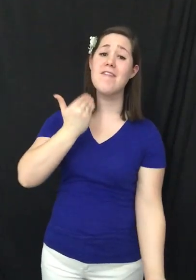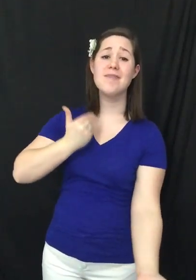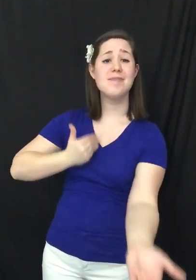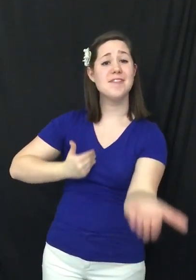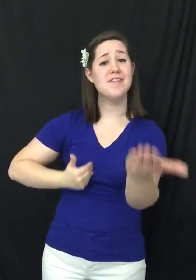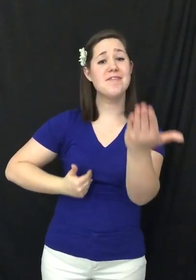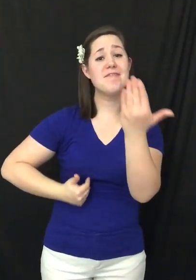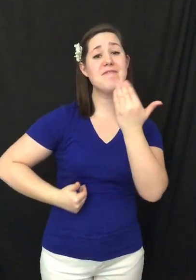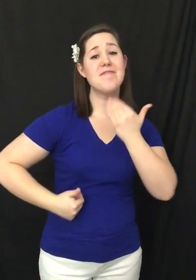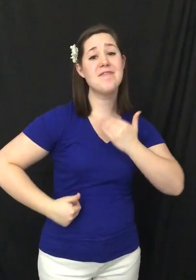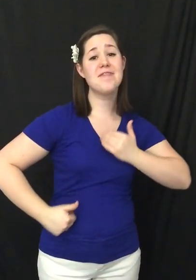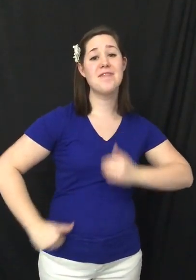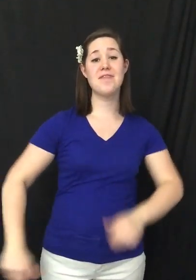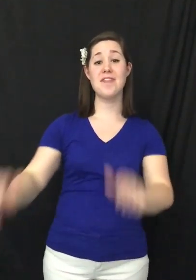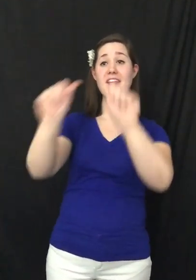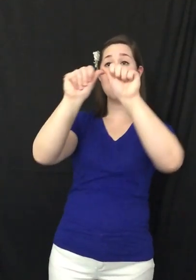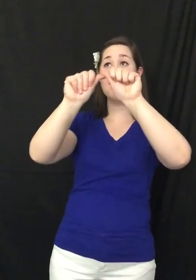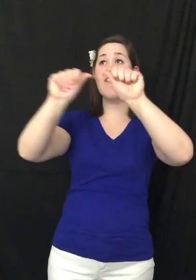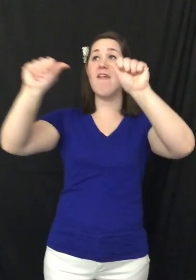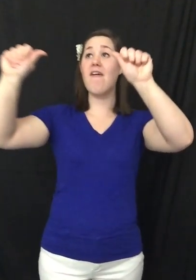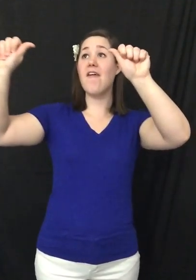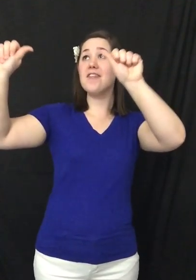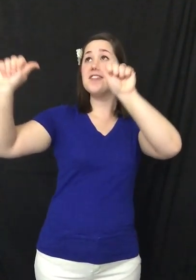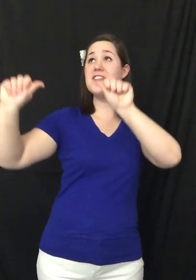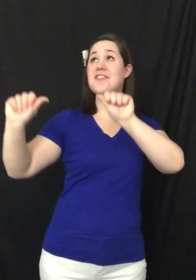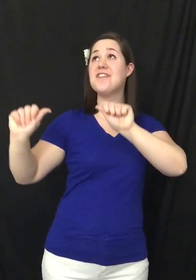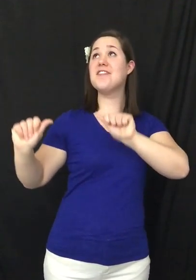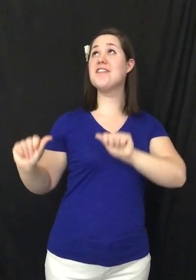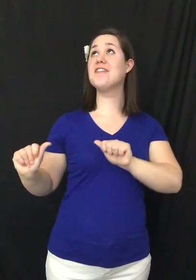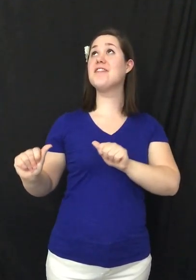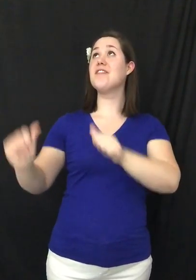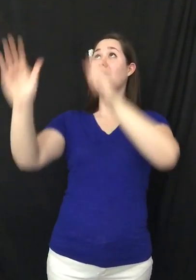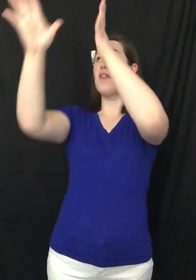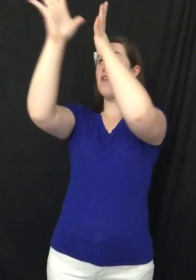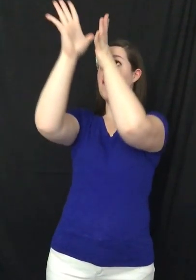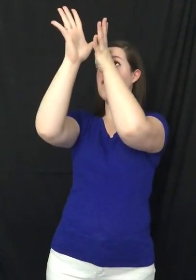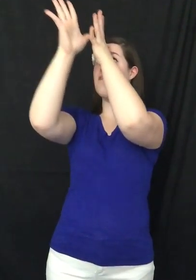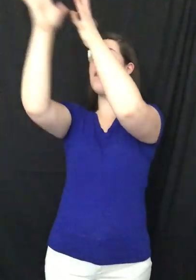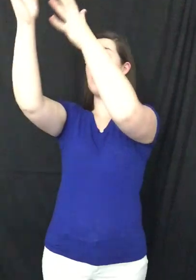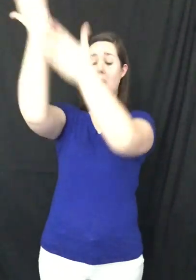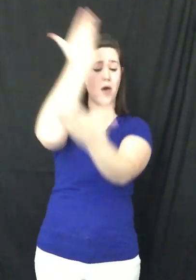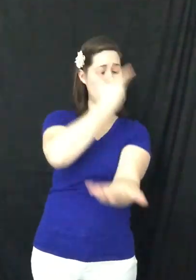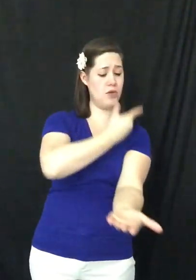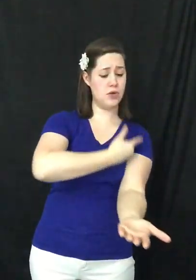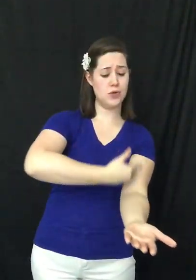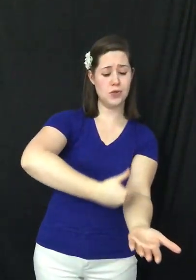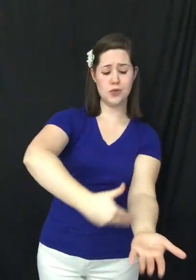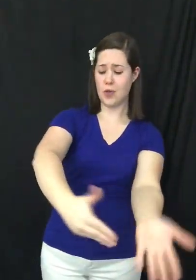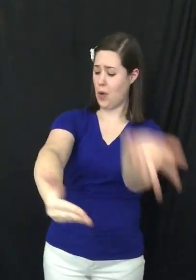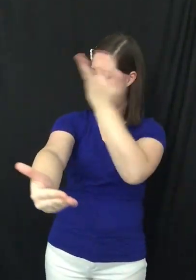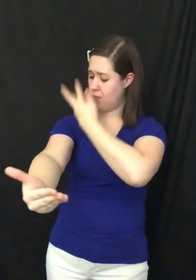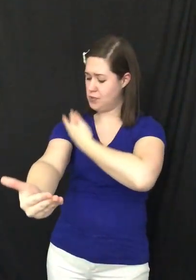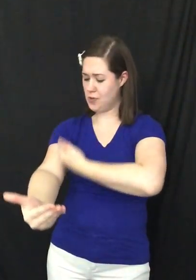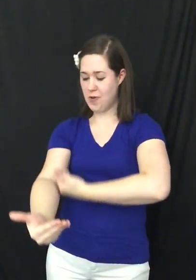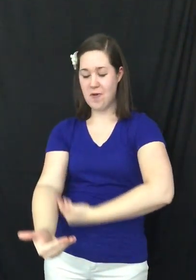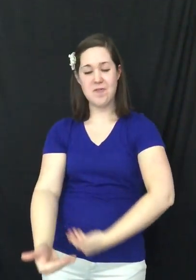come to the altar. The Father's arms are